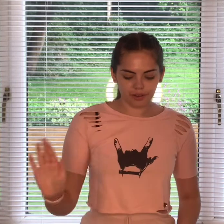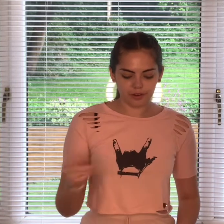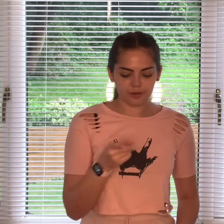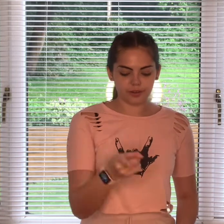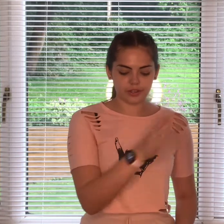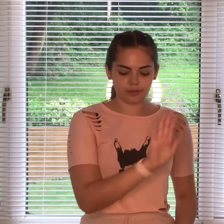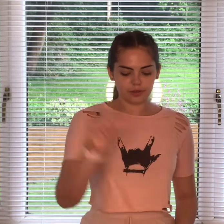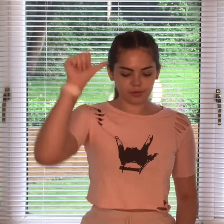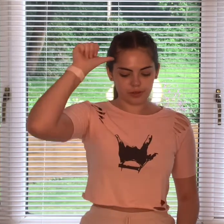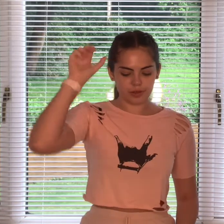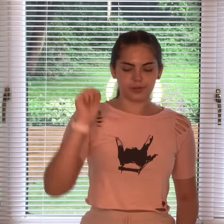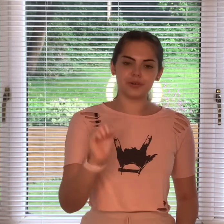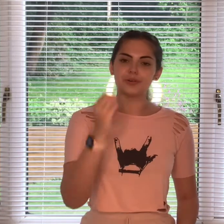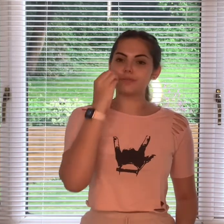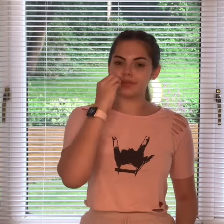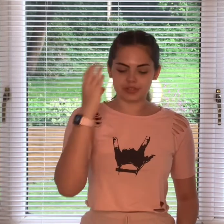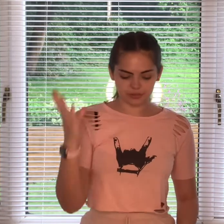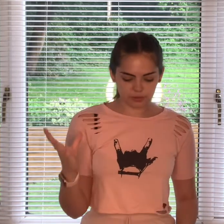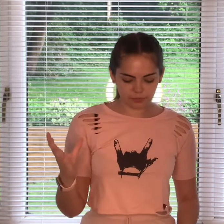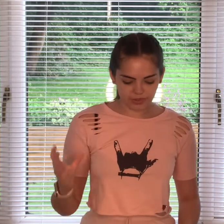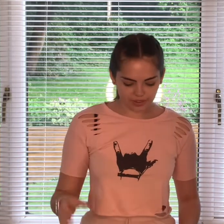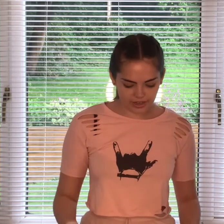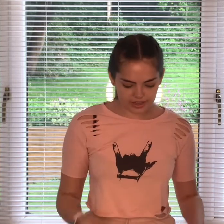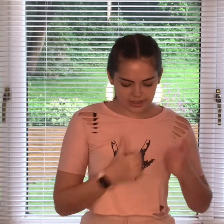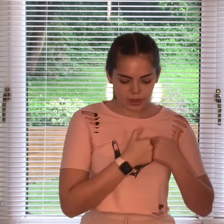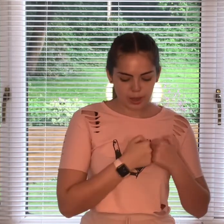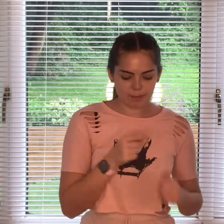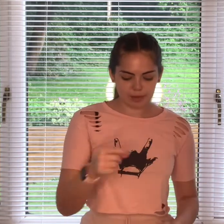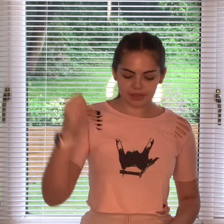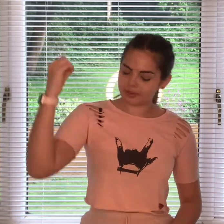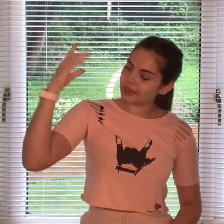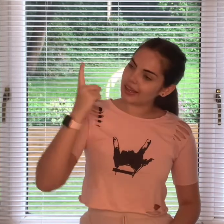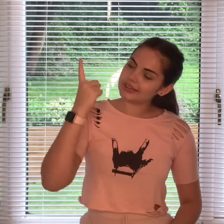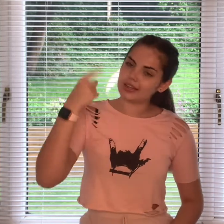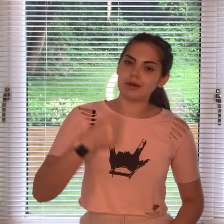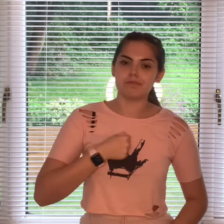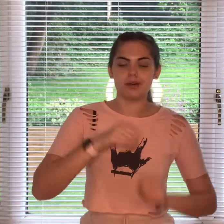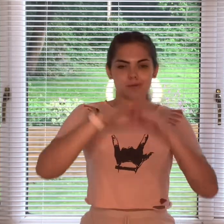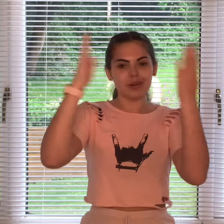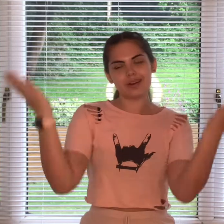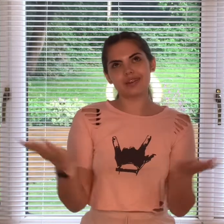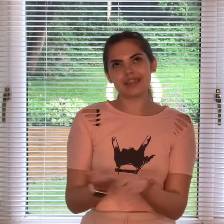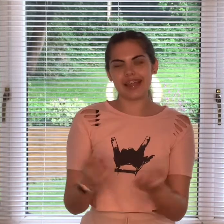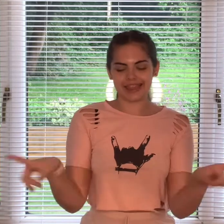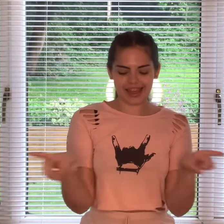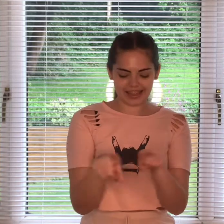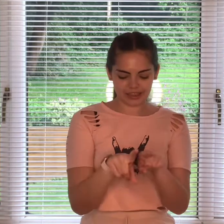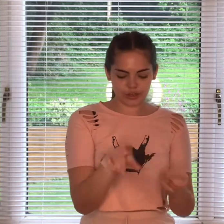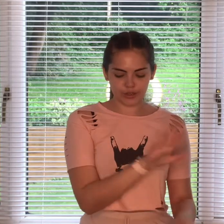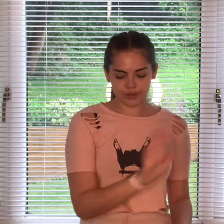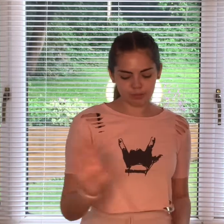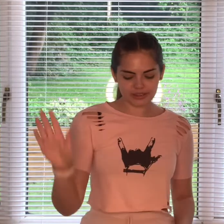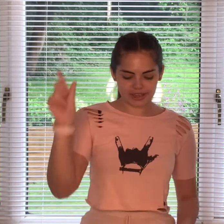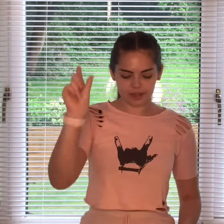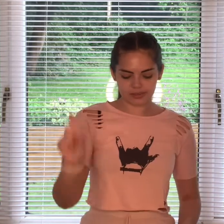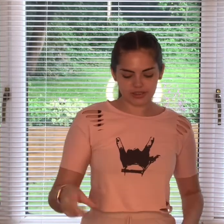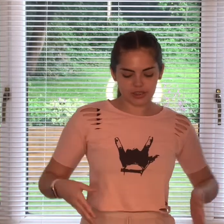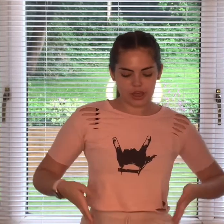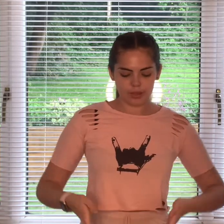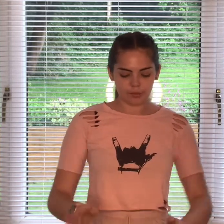oh you don't know you're beautiful and then it's baby you light up my world like nobody else the way